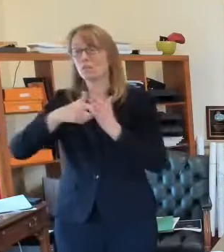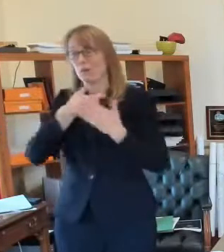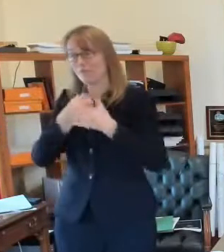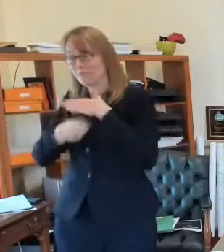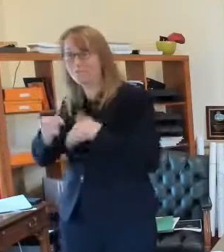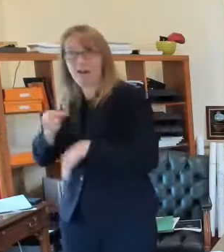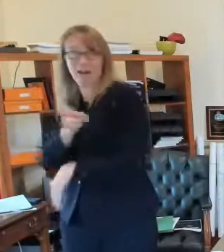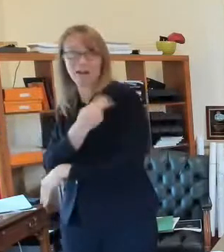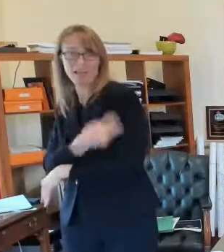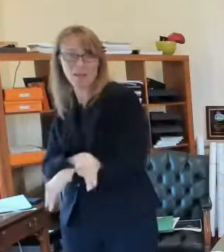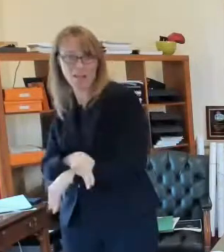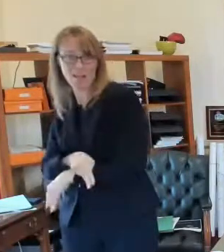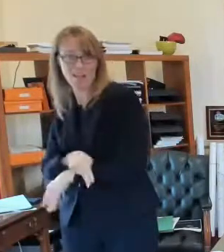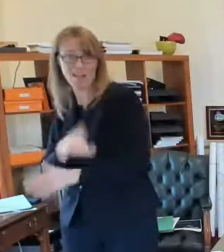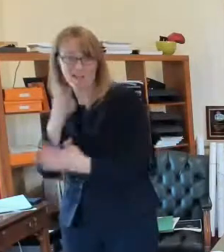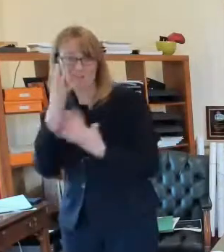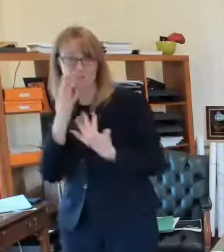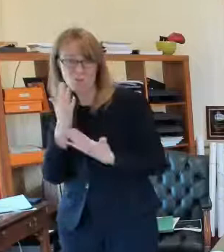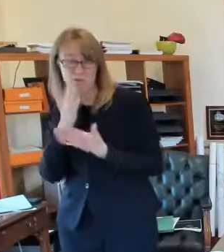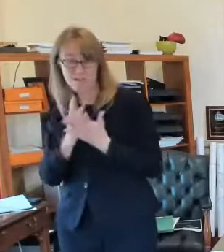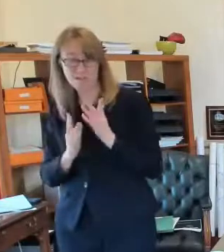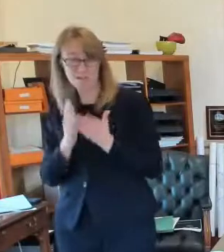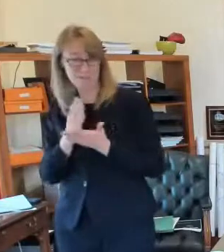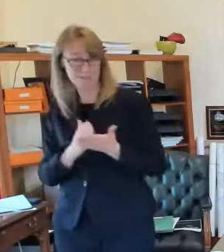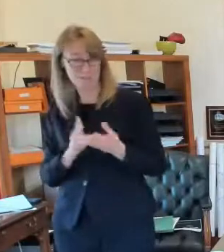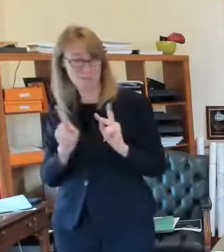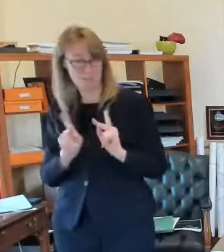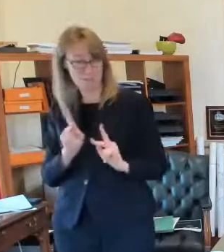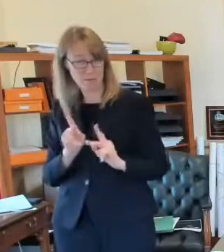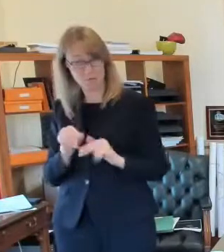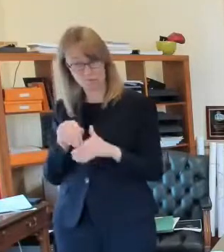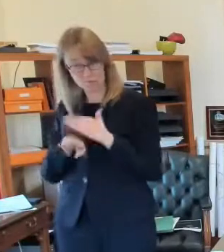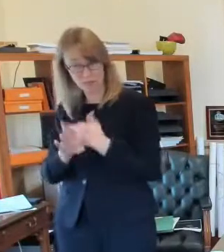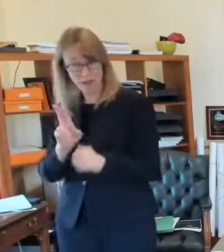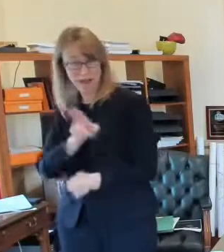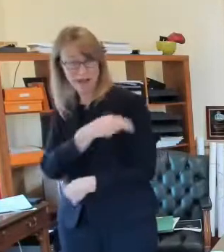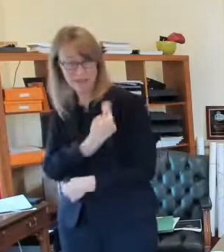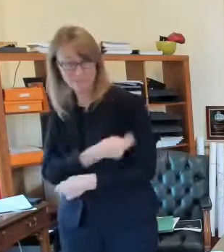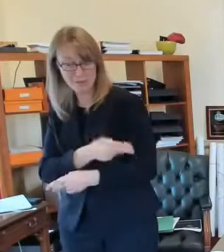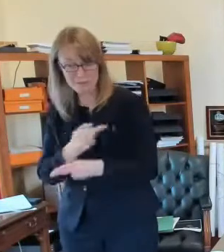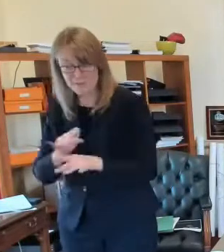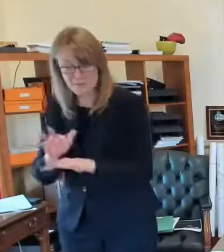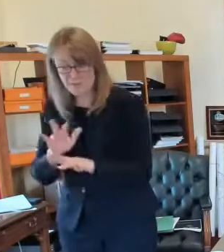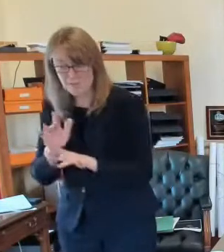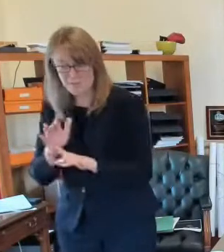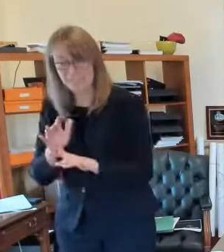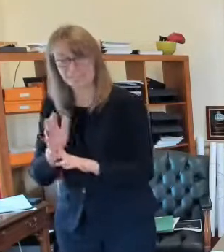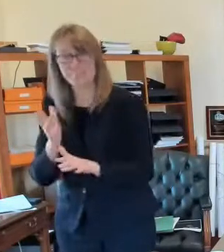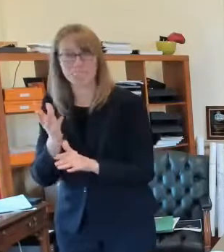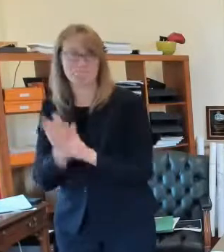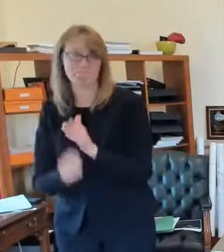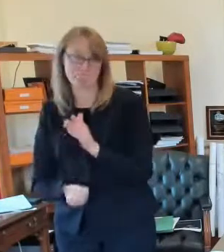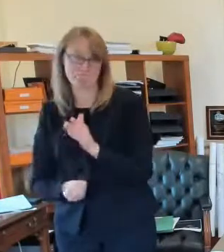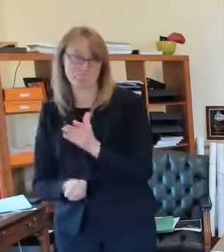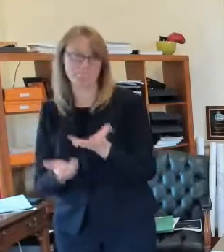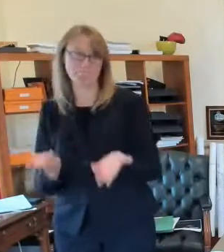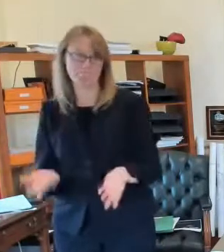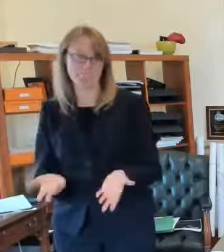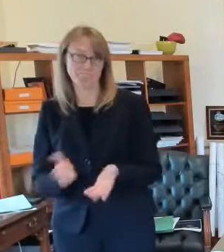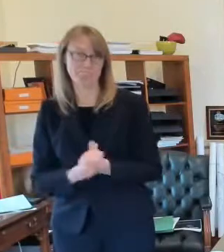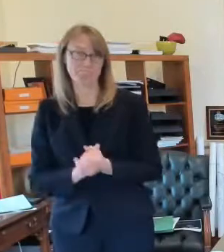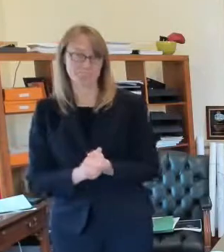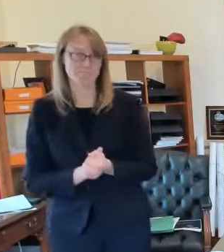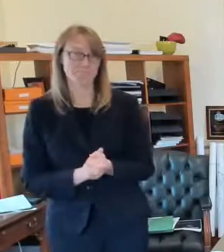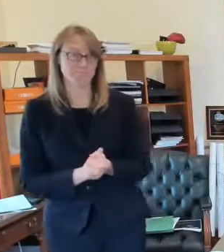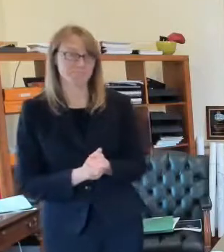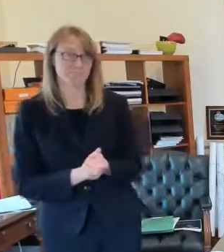and so these high high numbers result um a bit later a few weeks later in increased numbers of